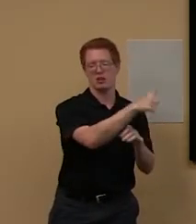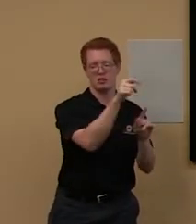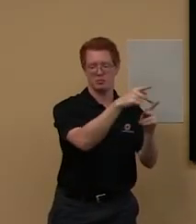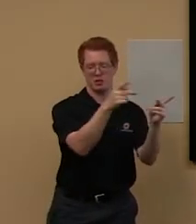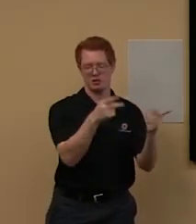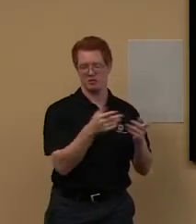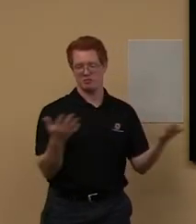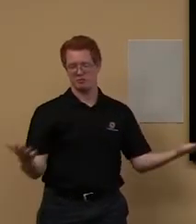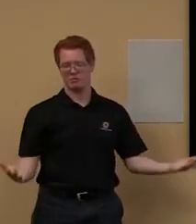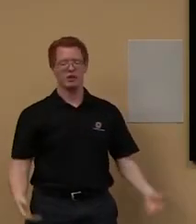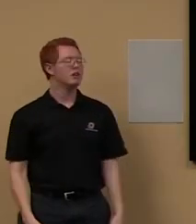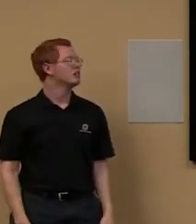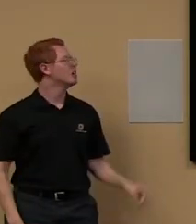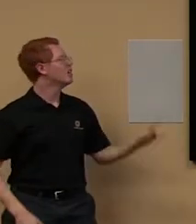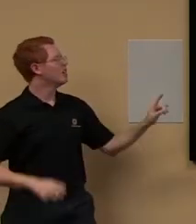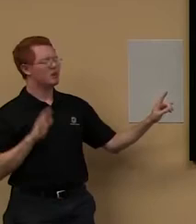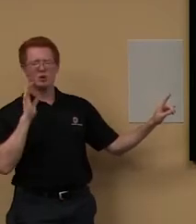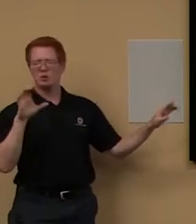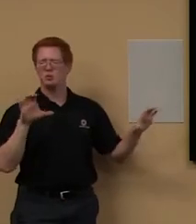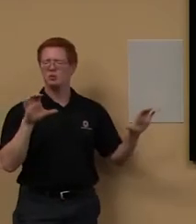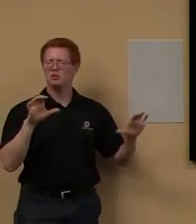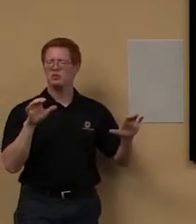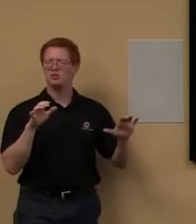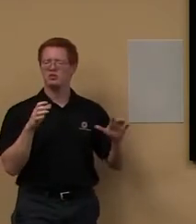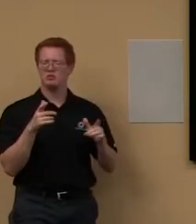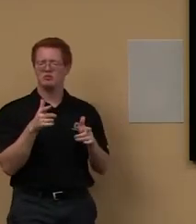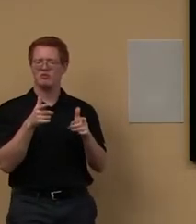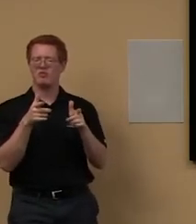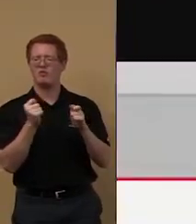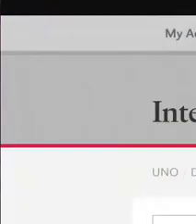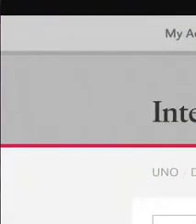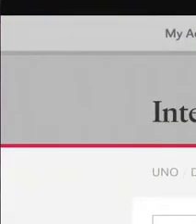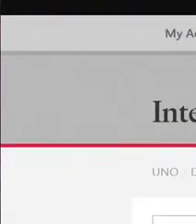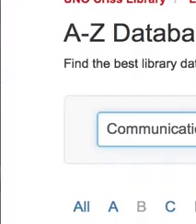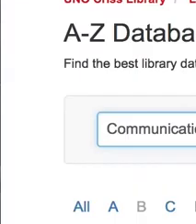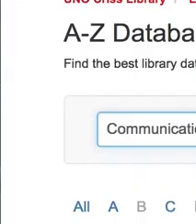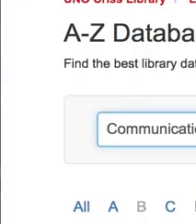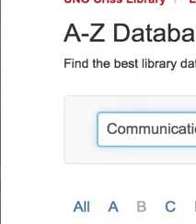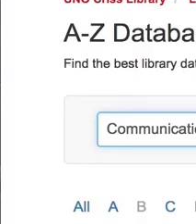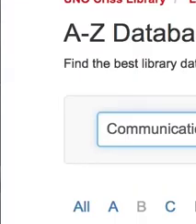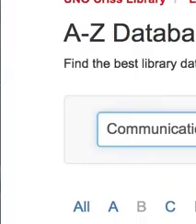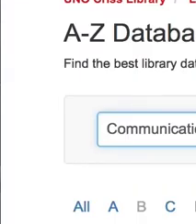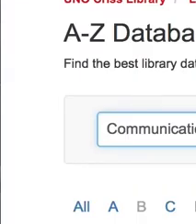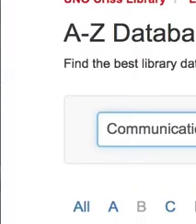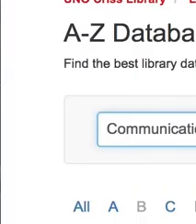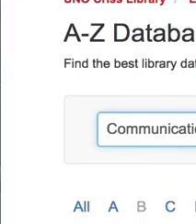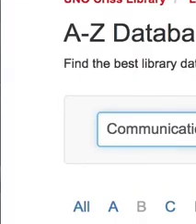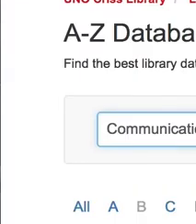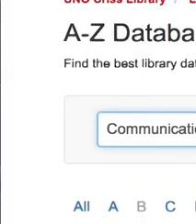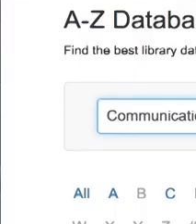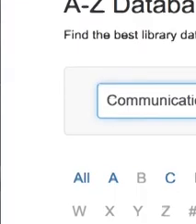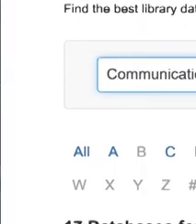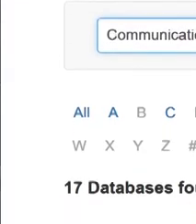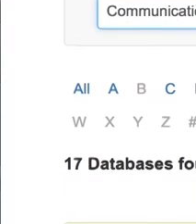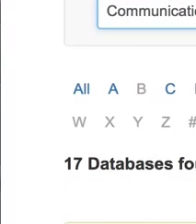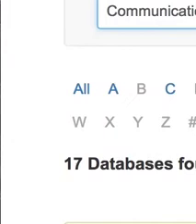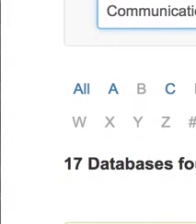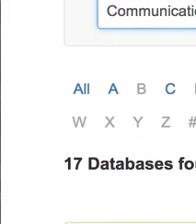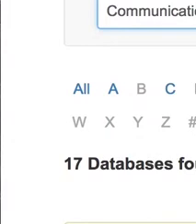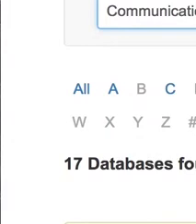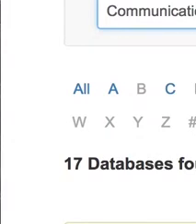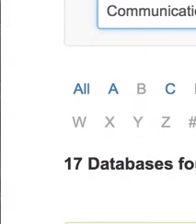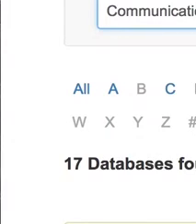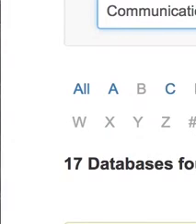and I'll do a quick search here. We have a few minutes. So, I'm gonna show you what, what I mean by that.